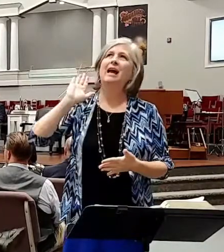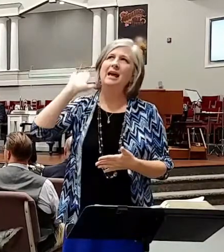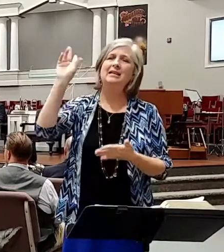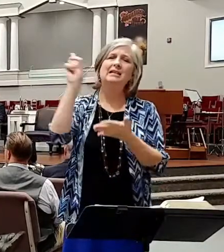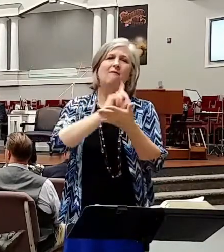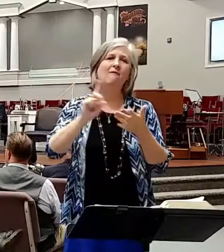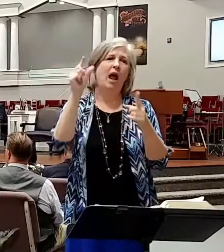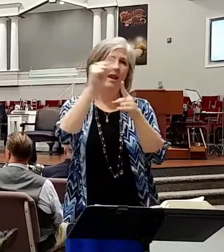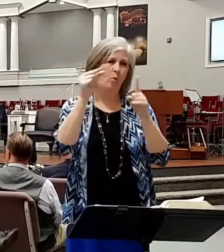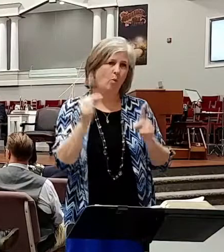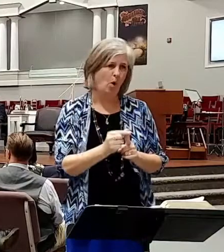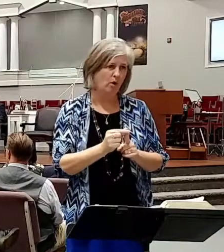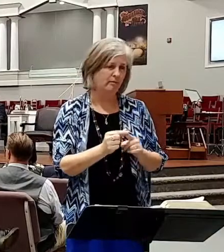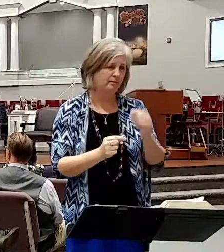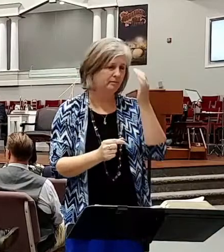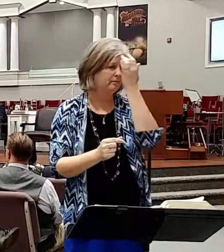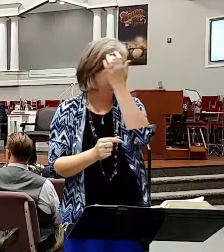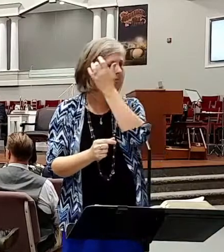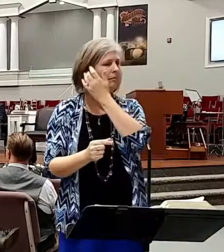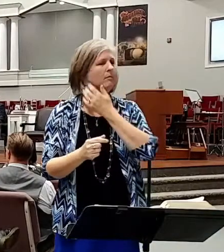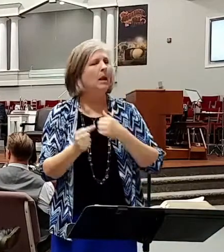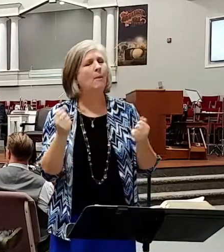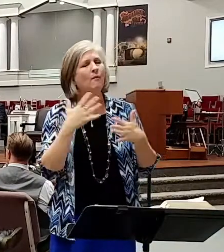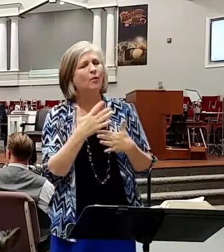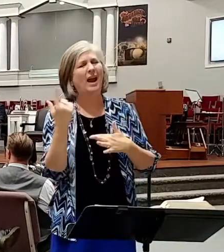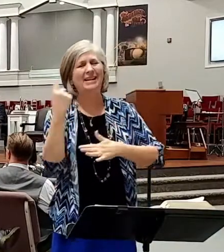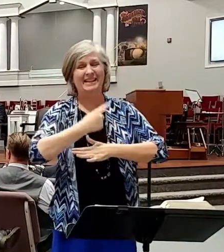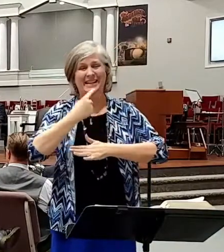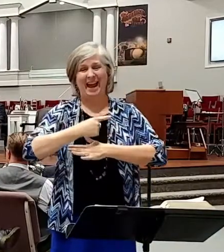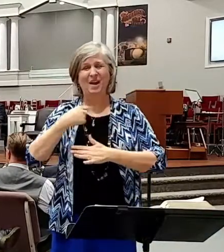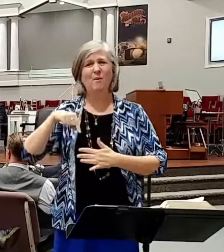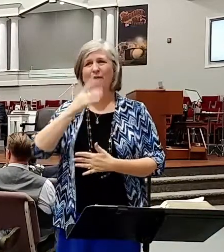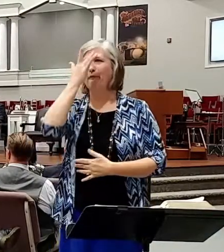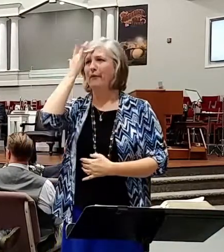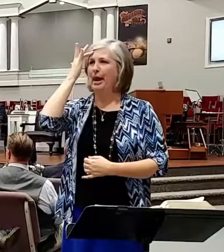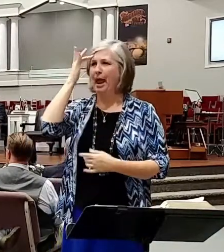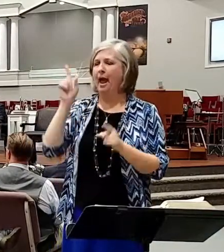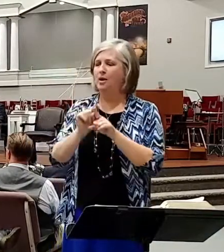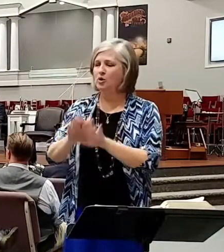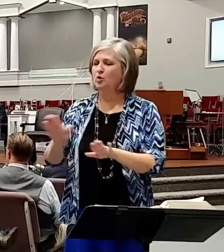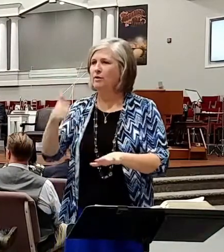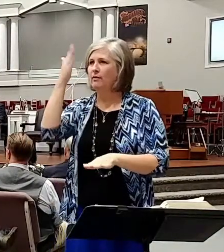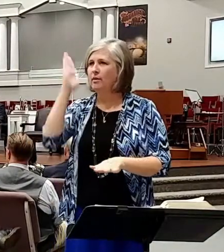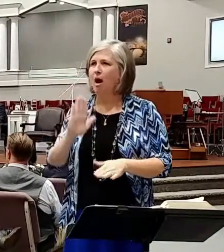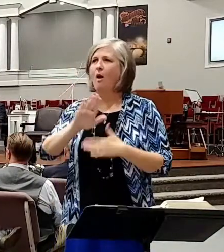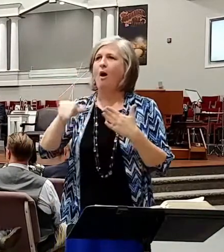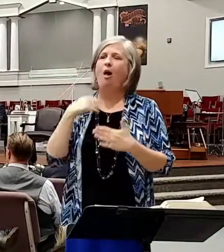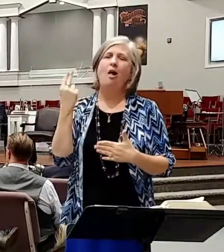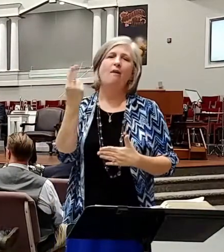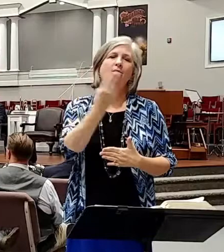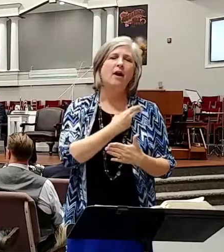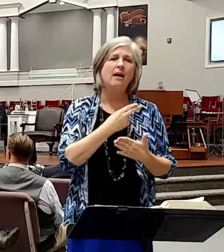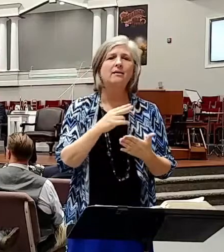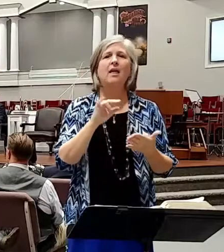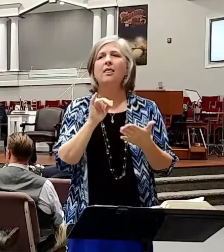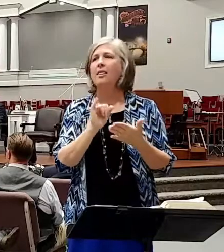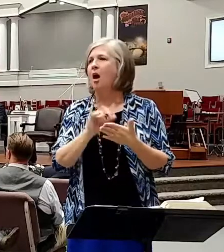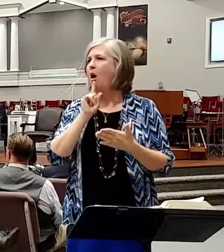And I'm afraid in the day in which we live, we forget that as children of God, all of us that are believers in Christ